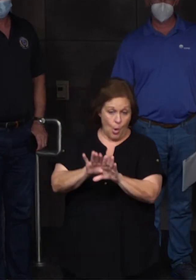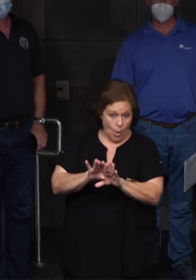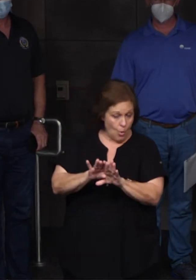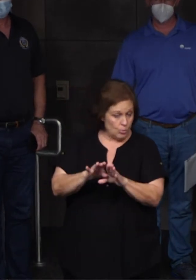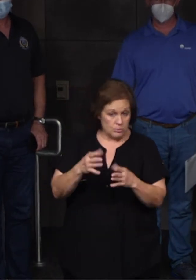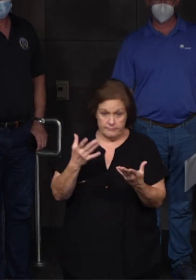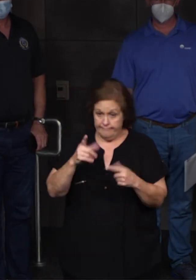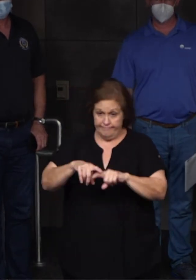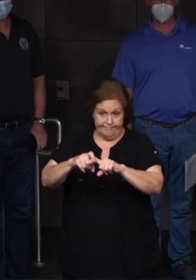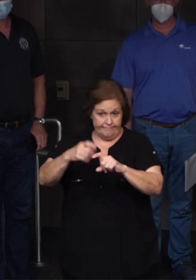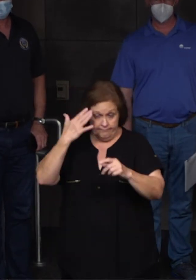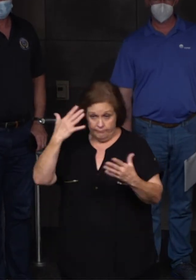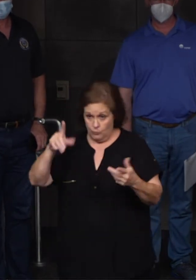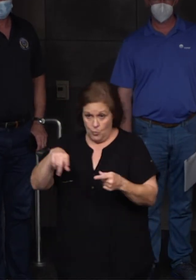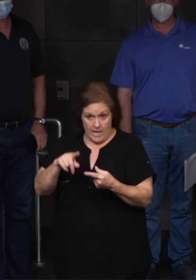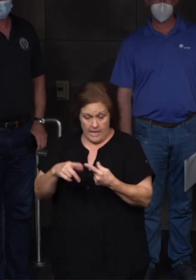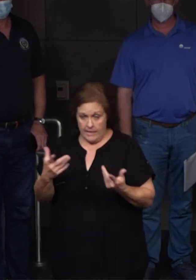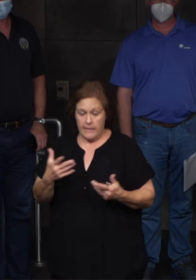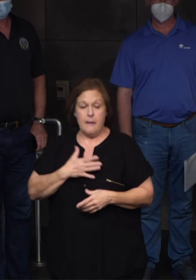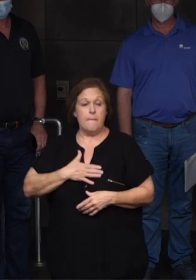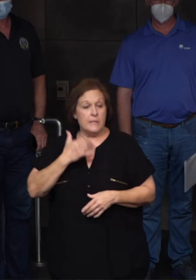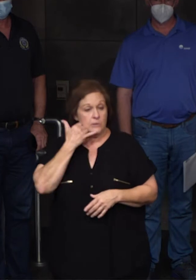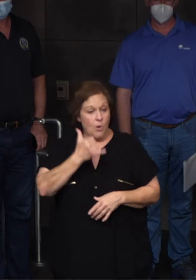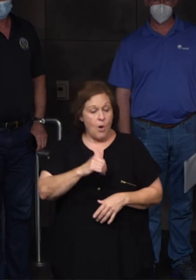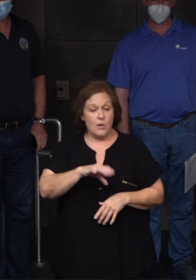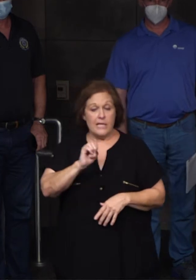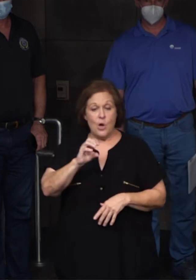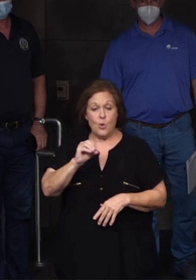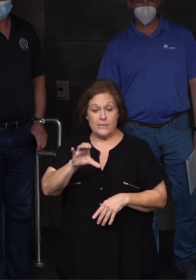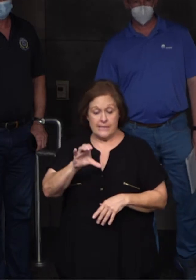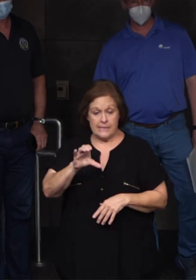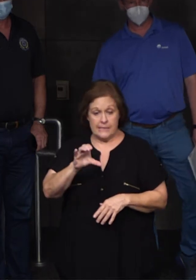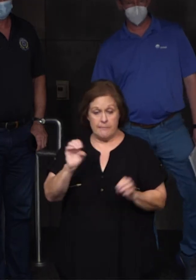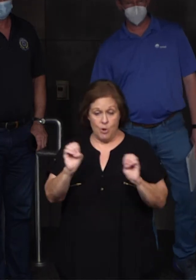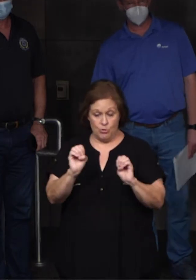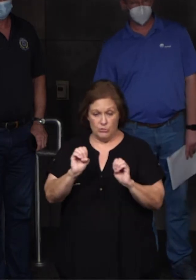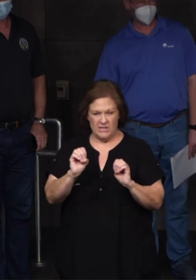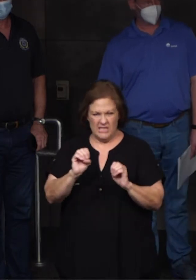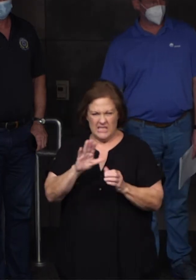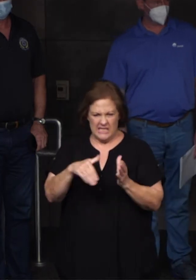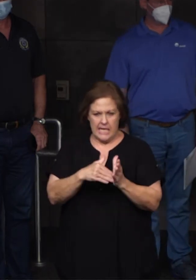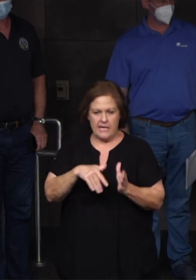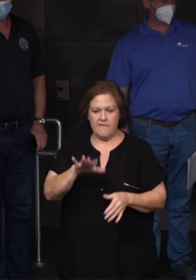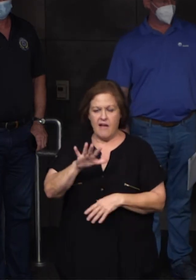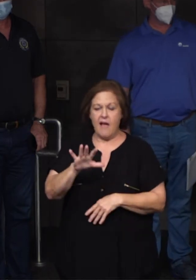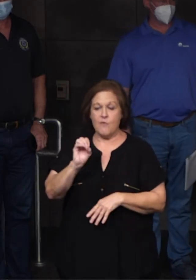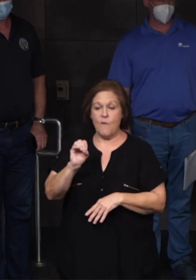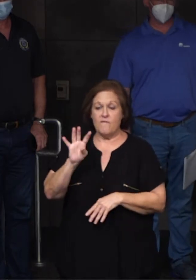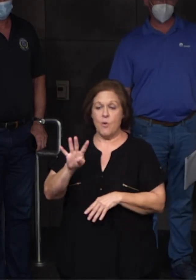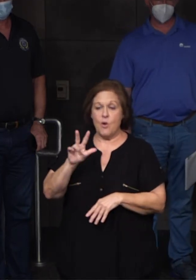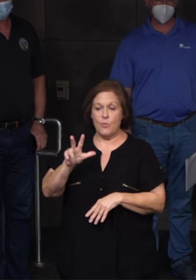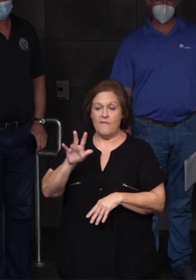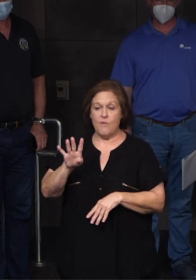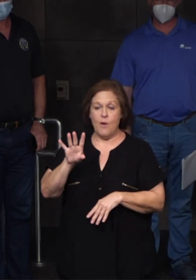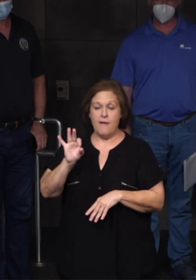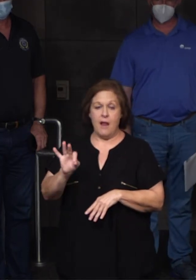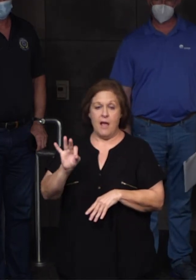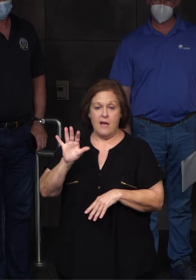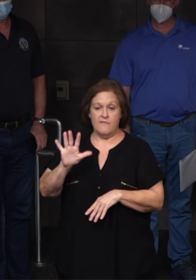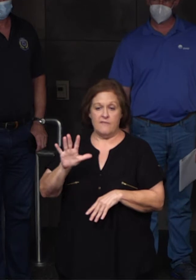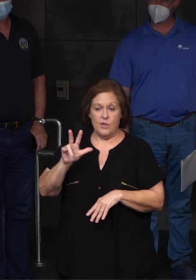further notice. Please remember to call our EOC, our Emergency Operations Center at 504-349